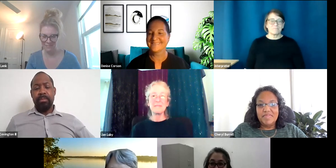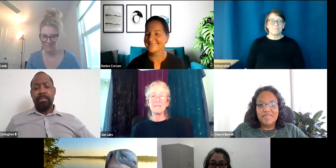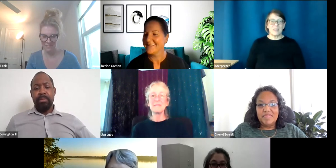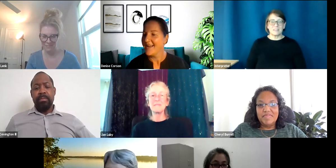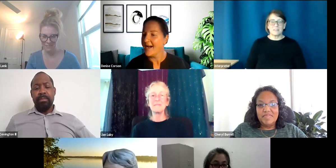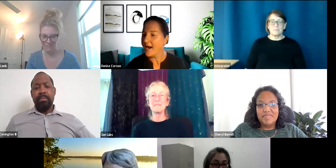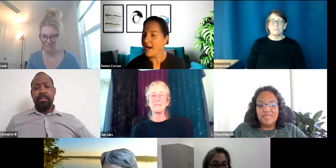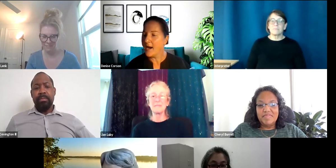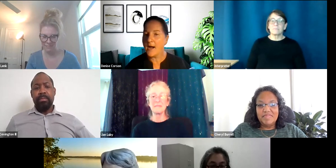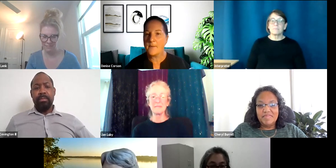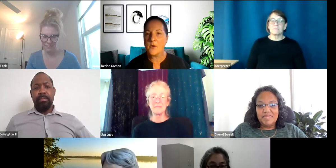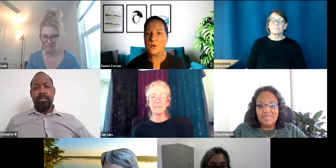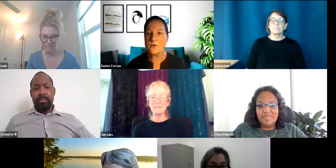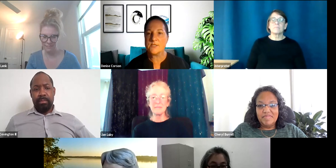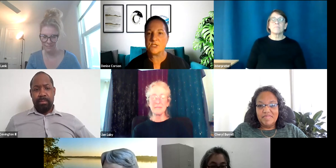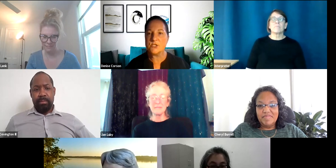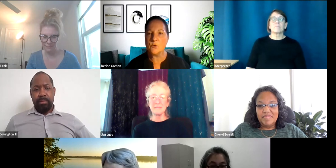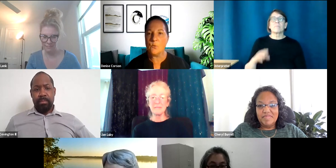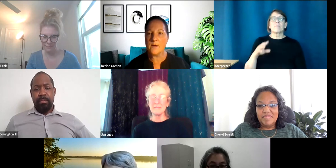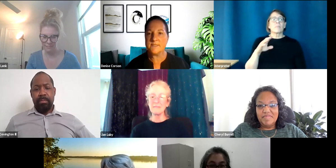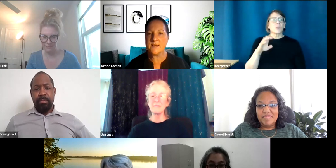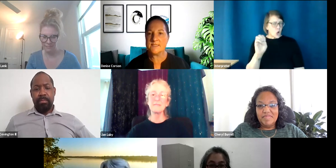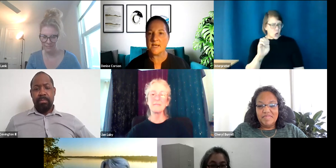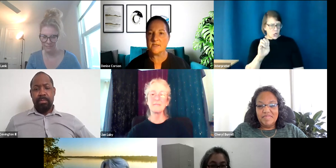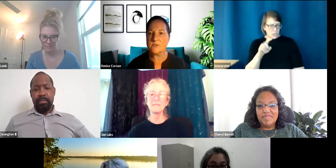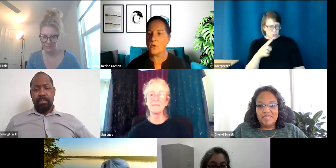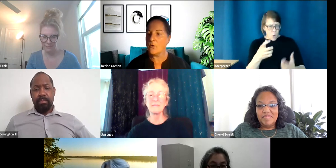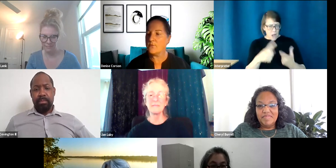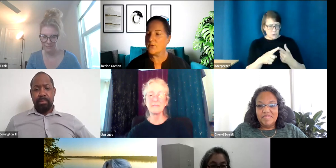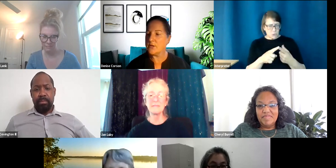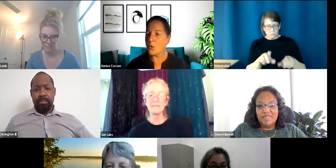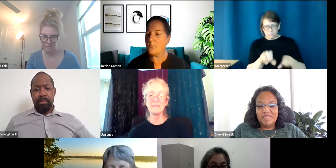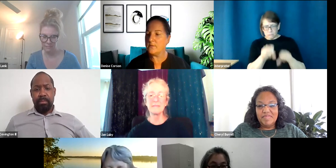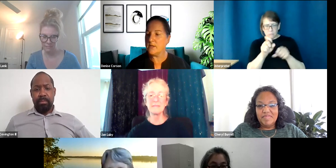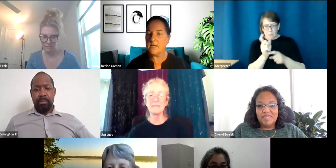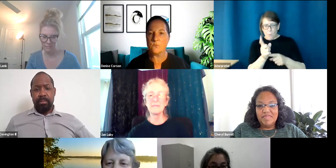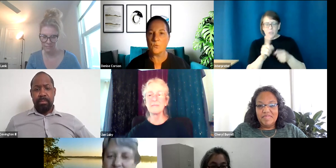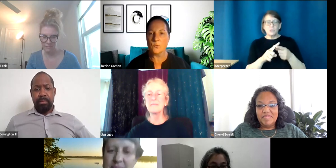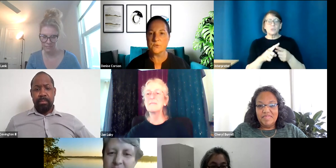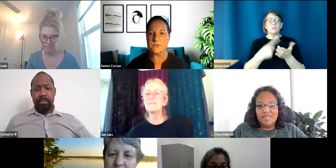Yes. Ernest, did you want to take a second to go over the open meeting rules?